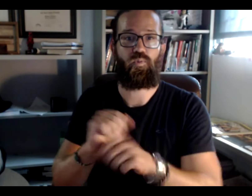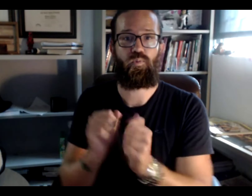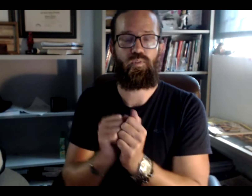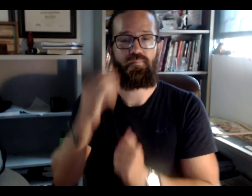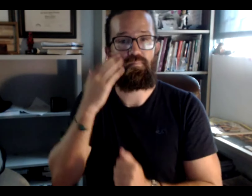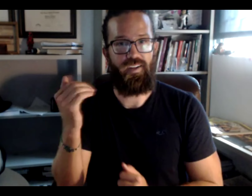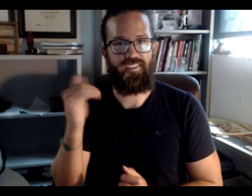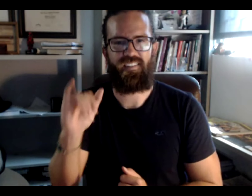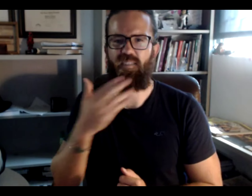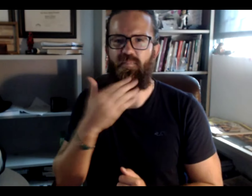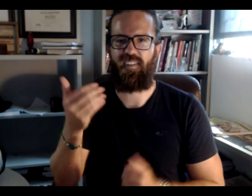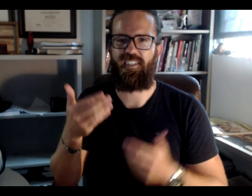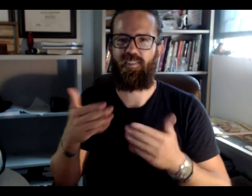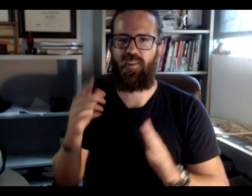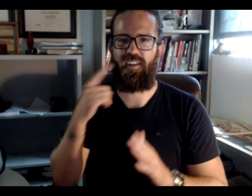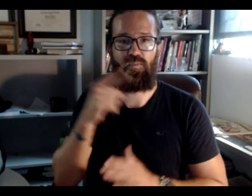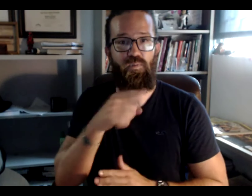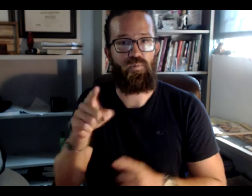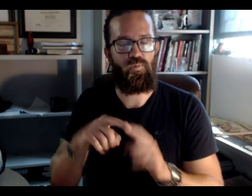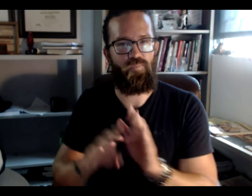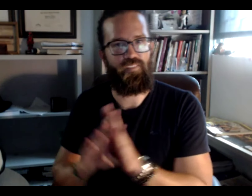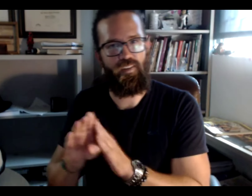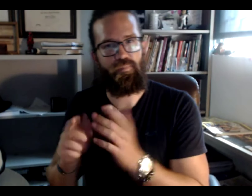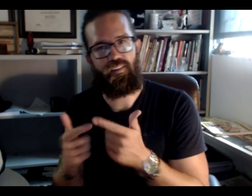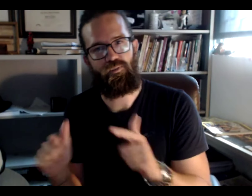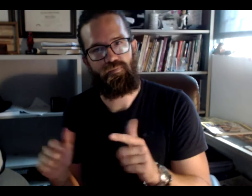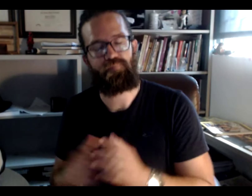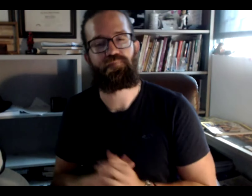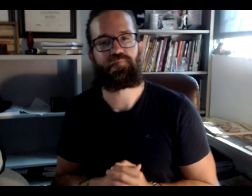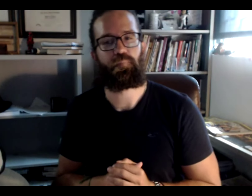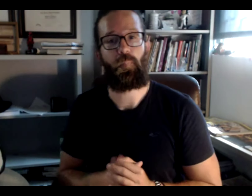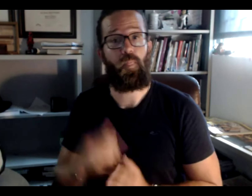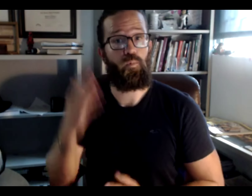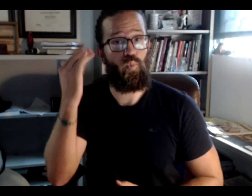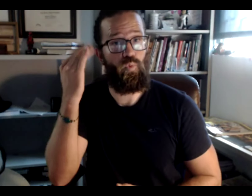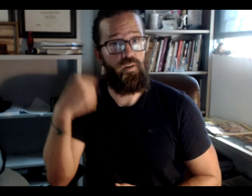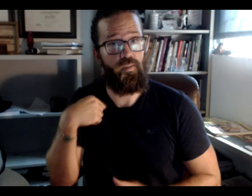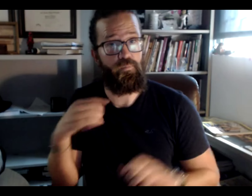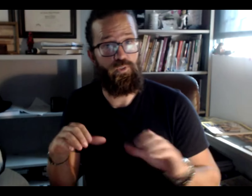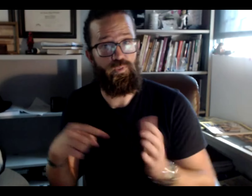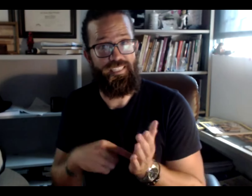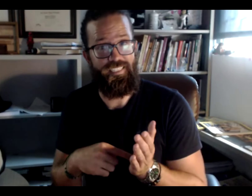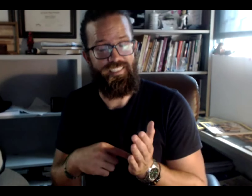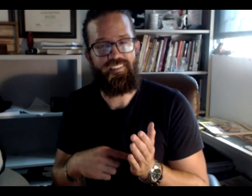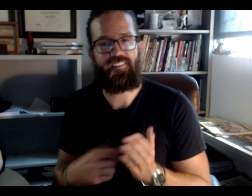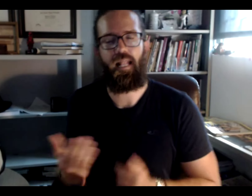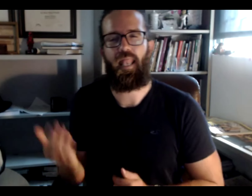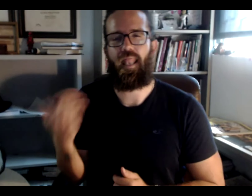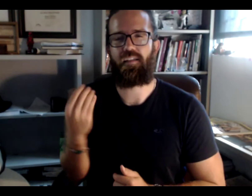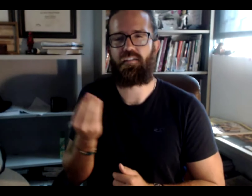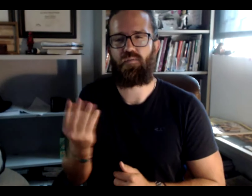So it's very important for you, though, to work with them, because that's the best way for all of you to learn and develop in learning language.